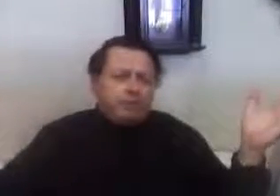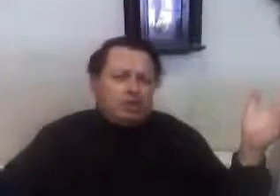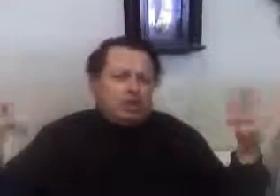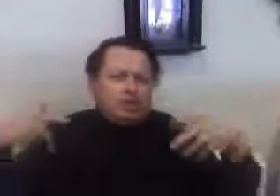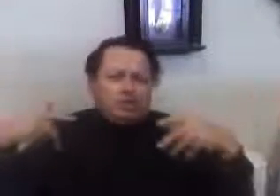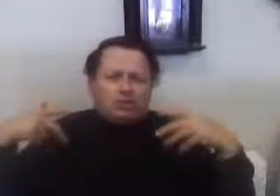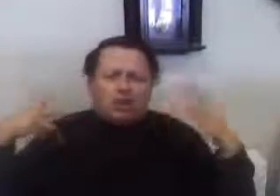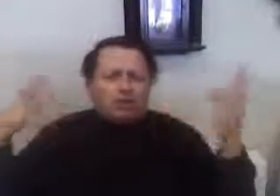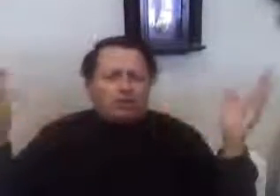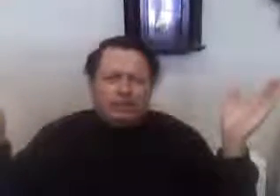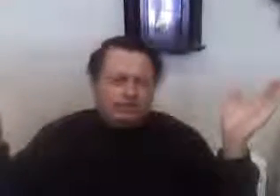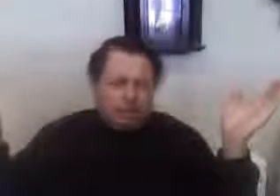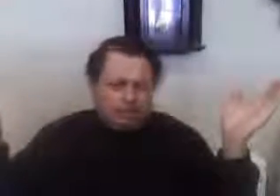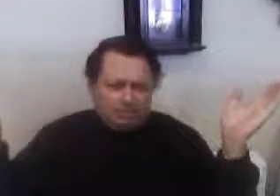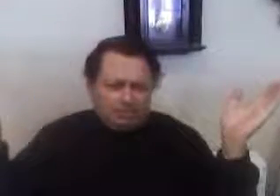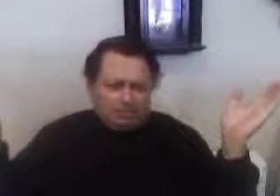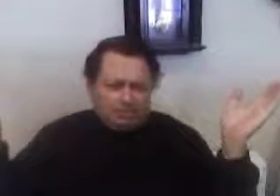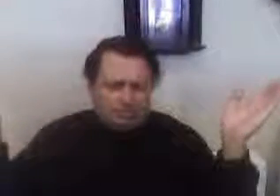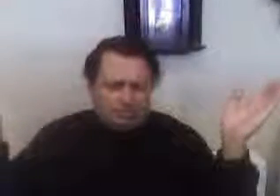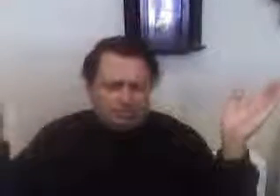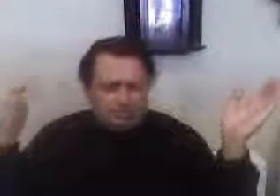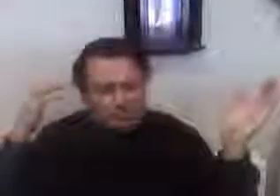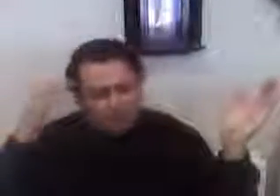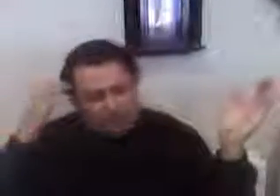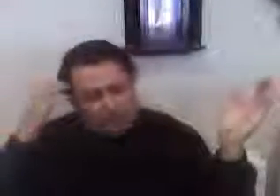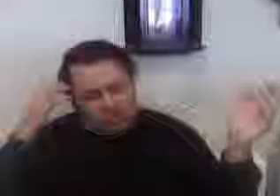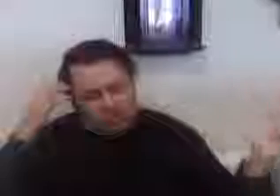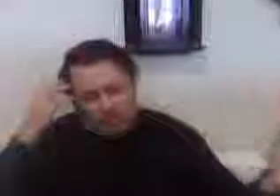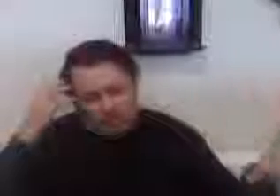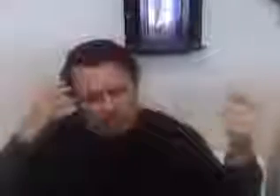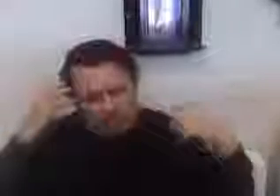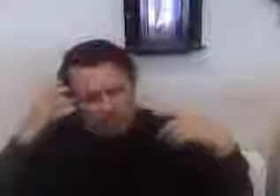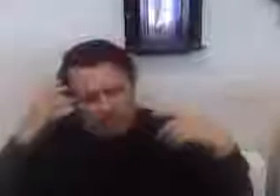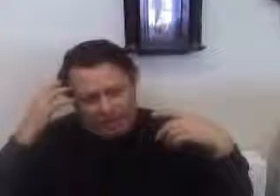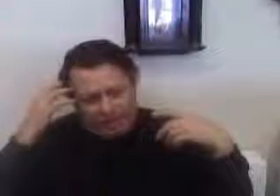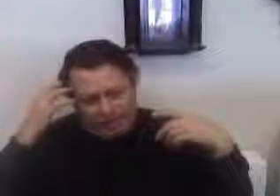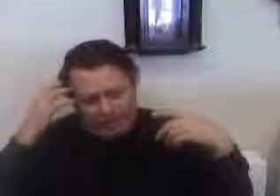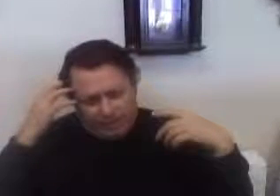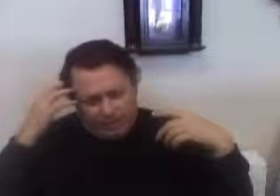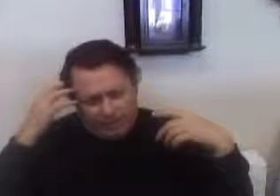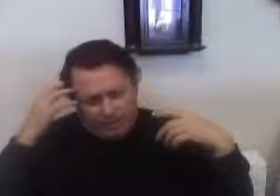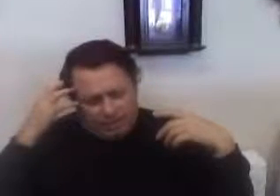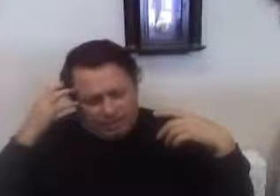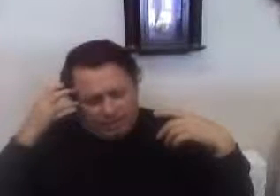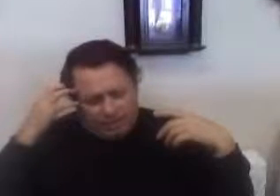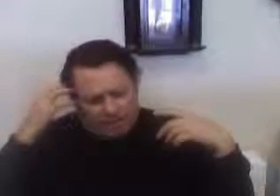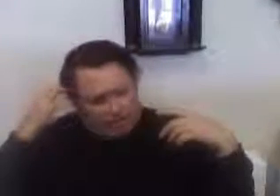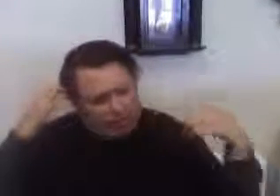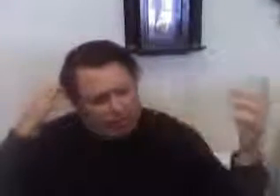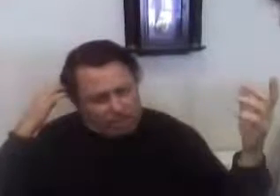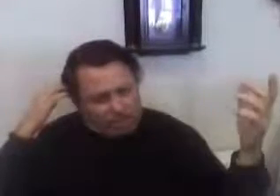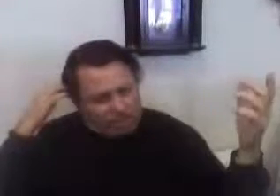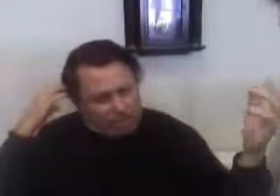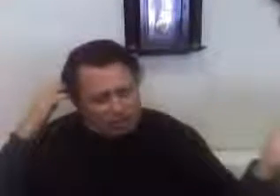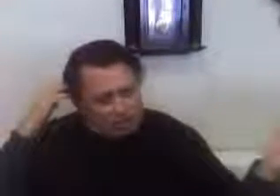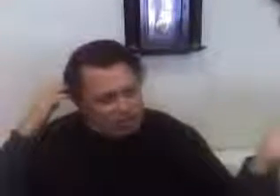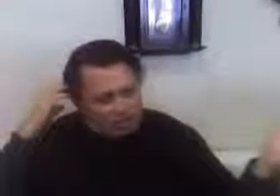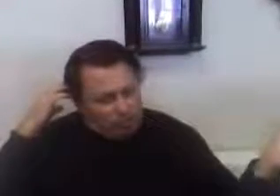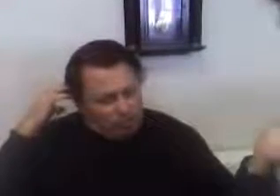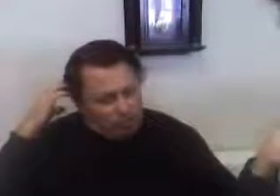is going totally amok. No such thing as trickle down effect. The rich get extremely richer.